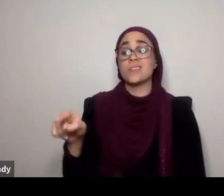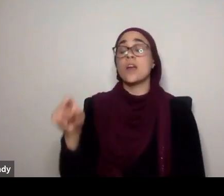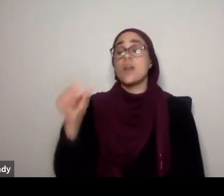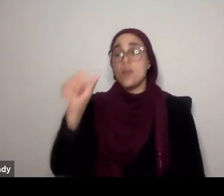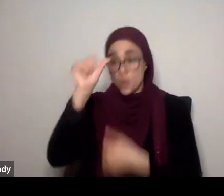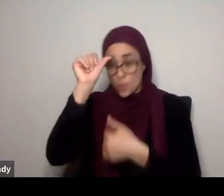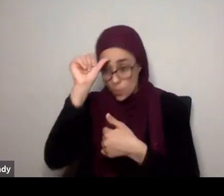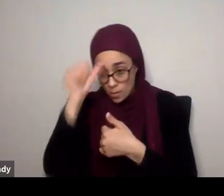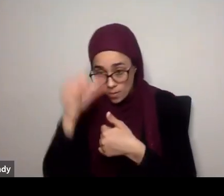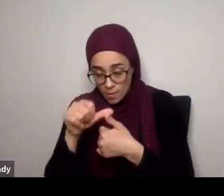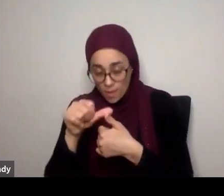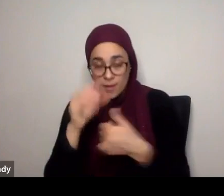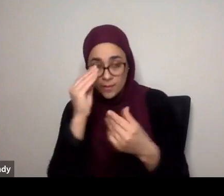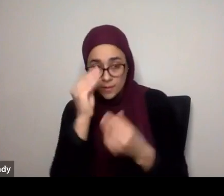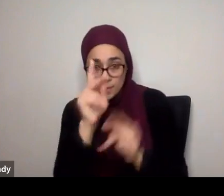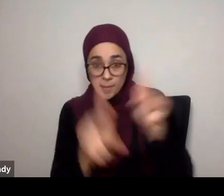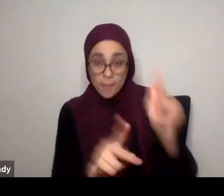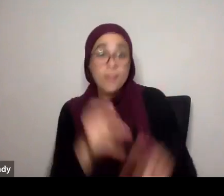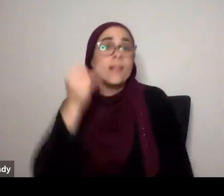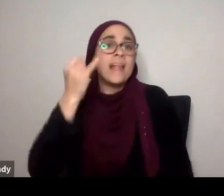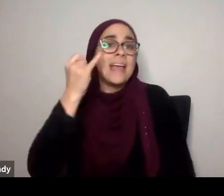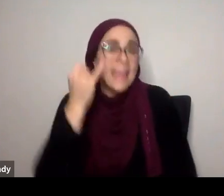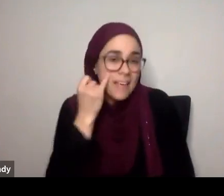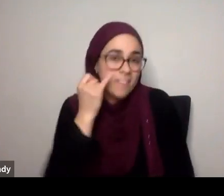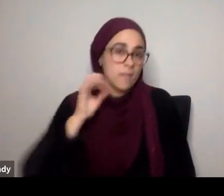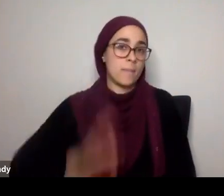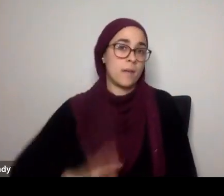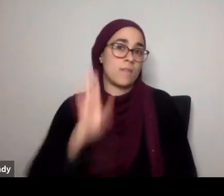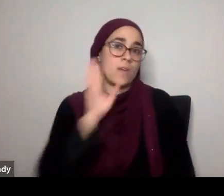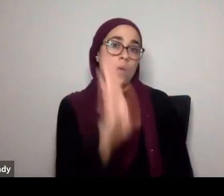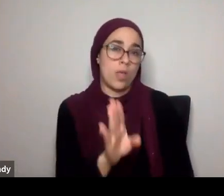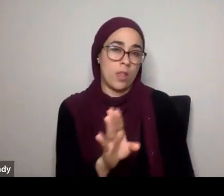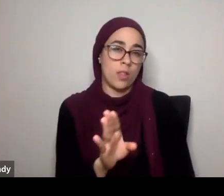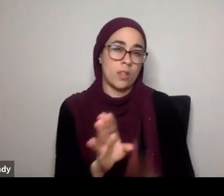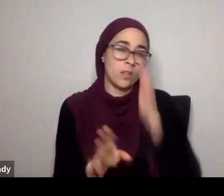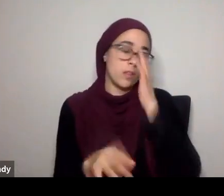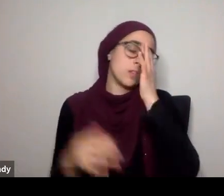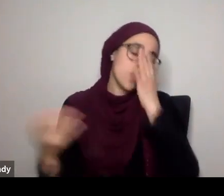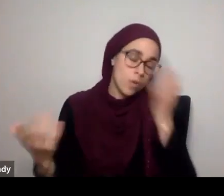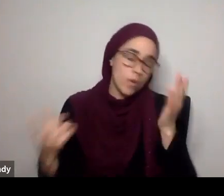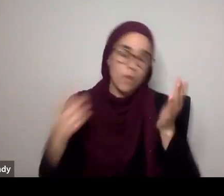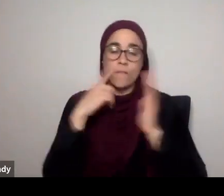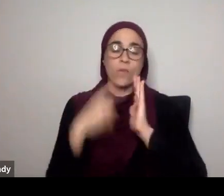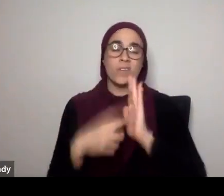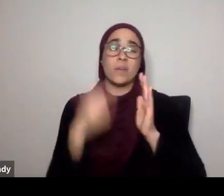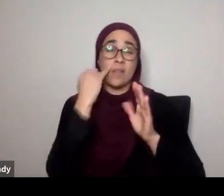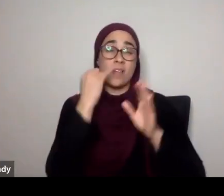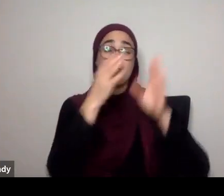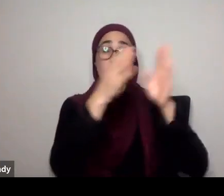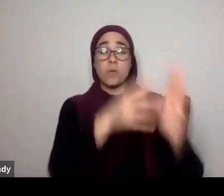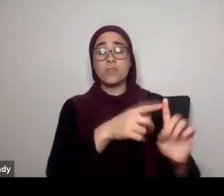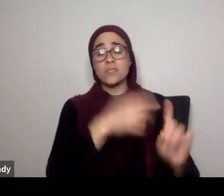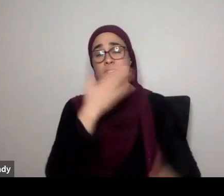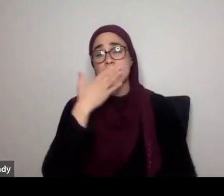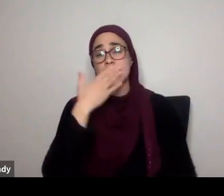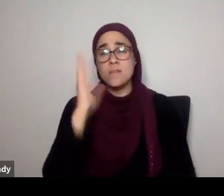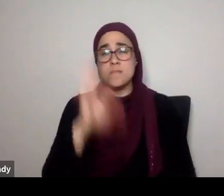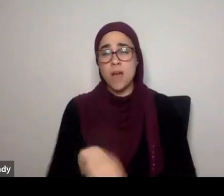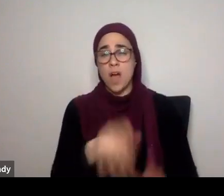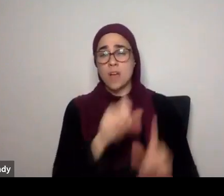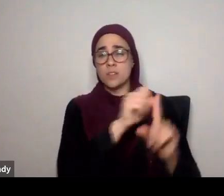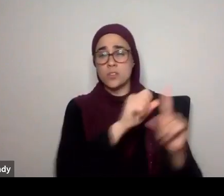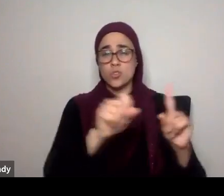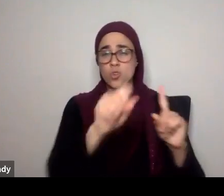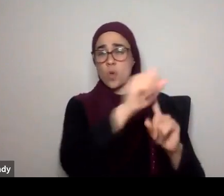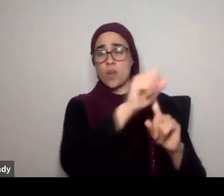reminder benefits, so I'm not going to go, and remind somebody, who's obviously, clearly, not in a good state, at this moment, so I'm going to